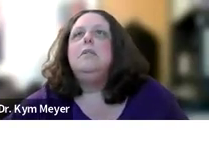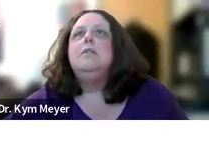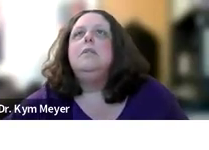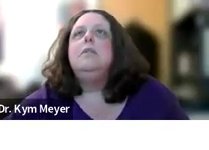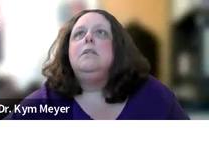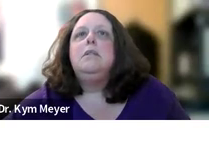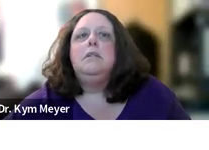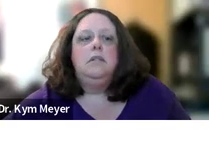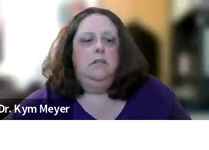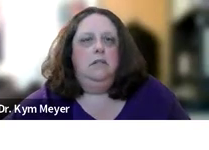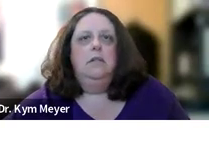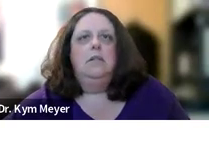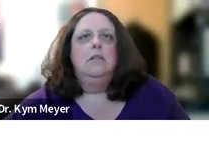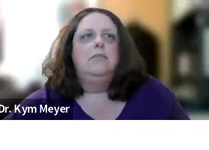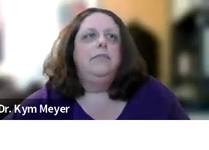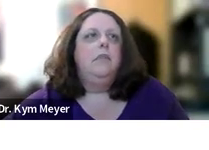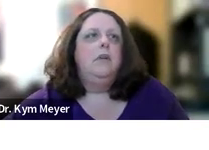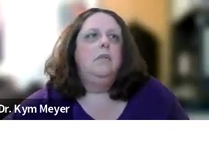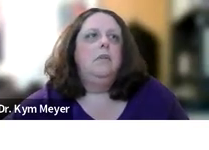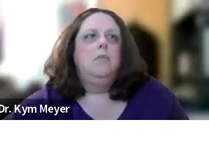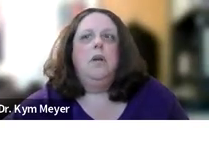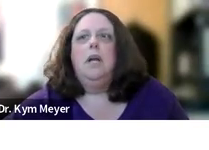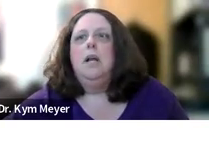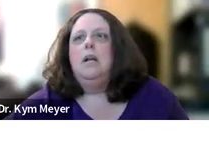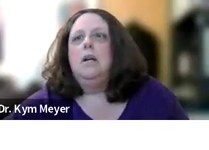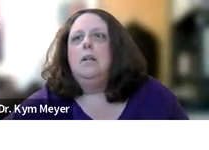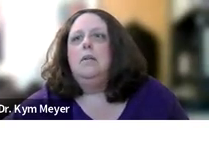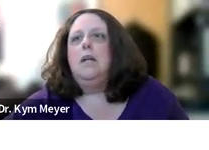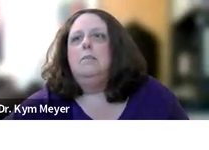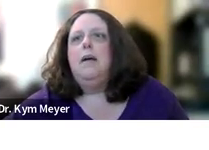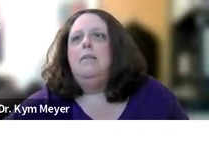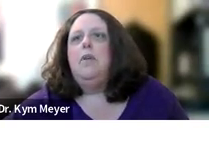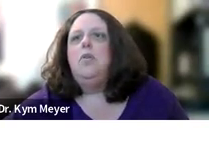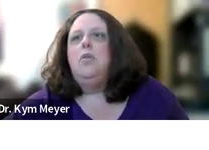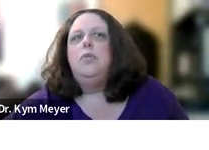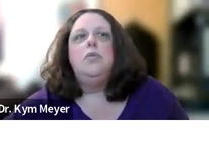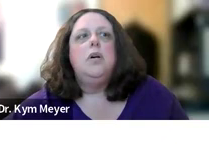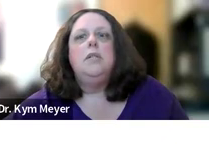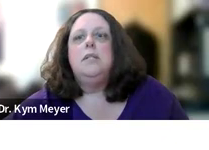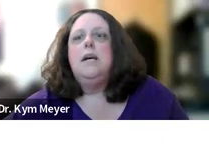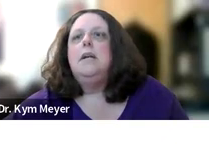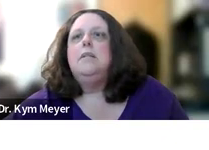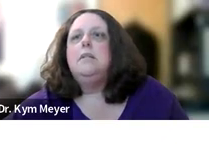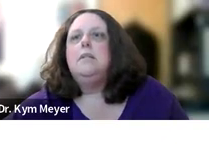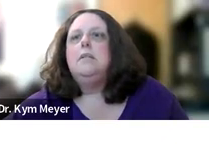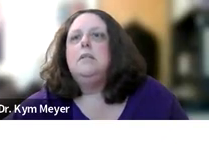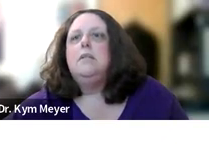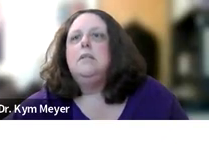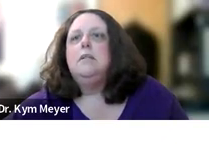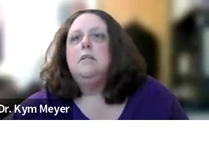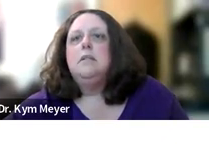okay,